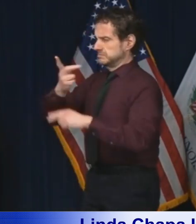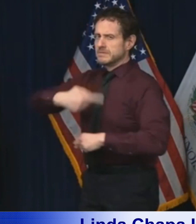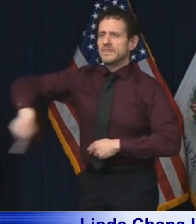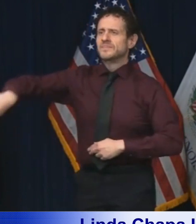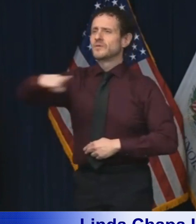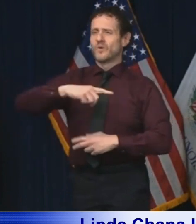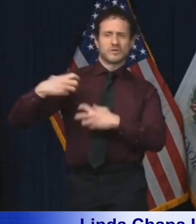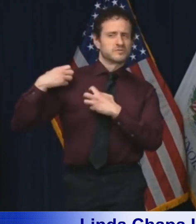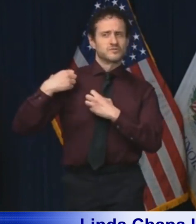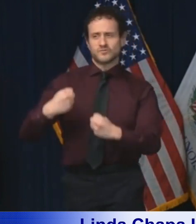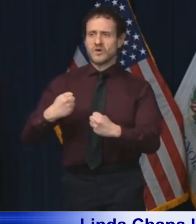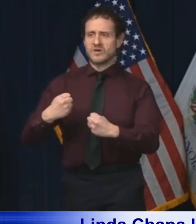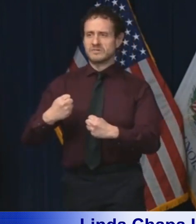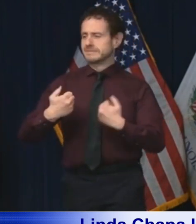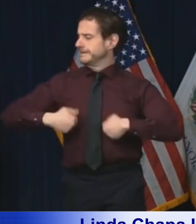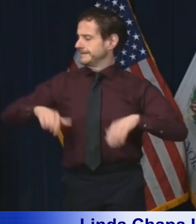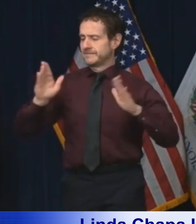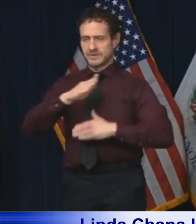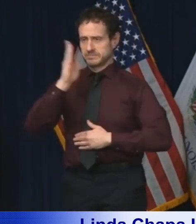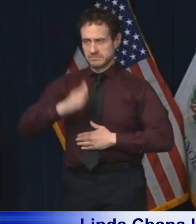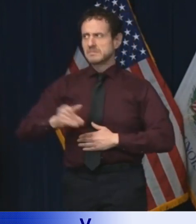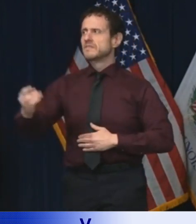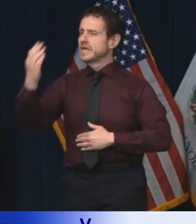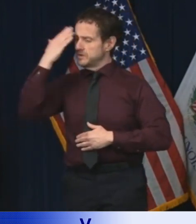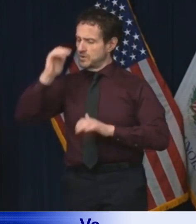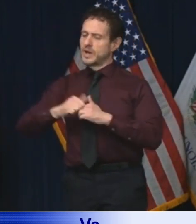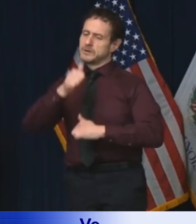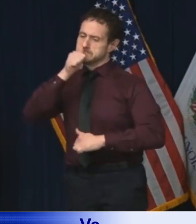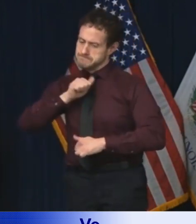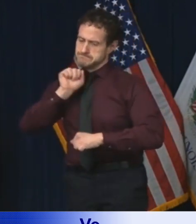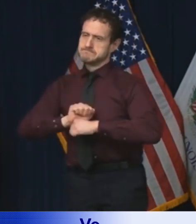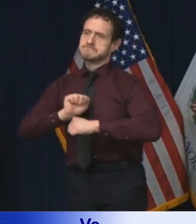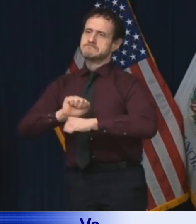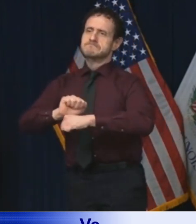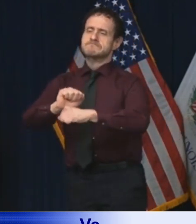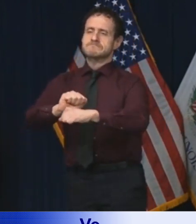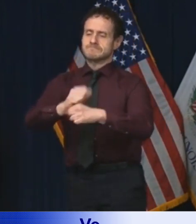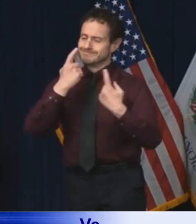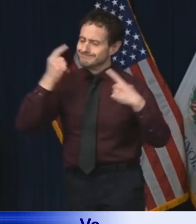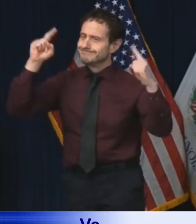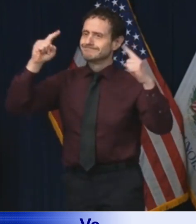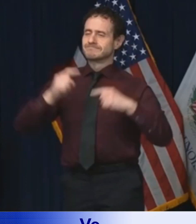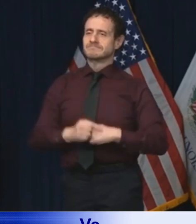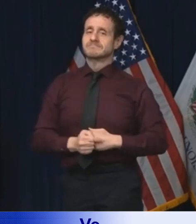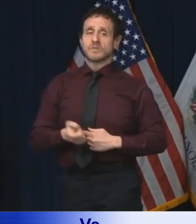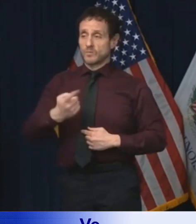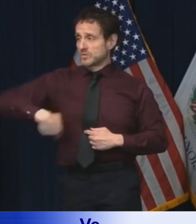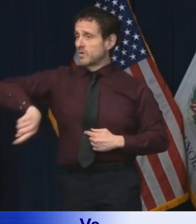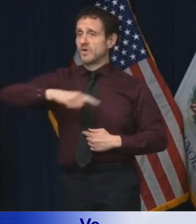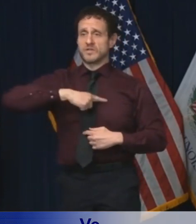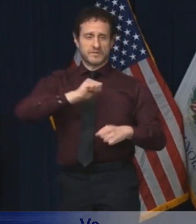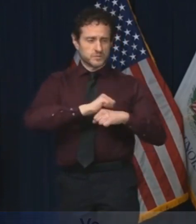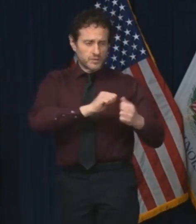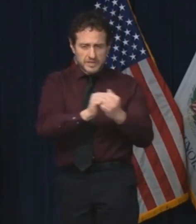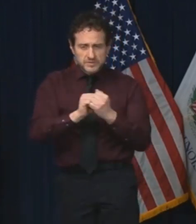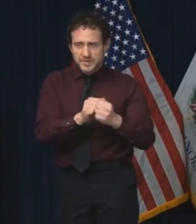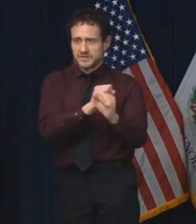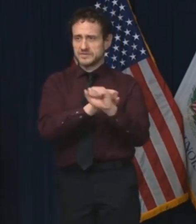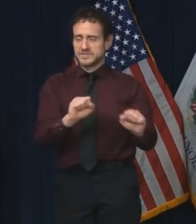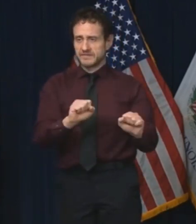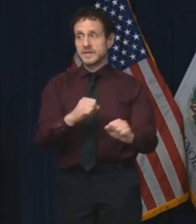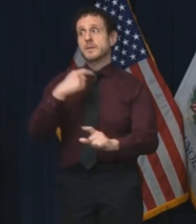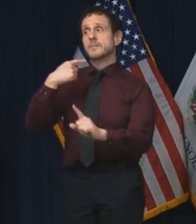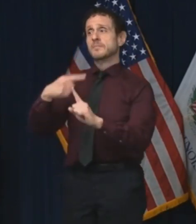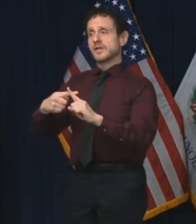They know how to work hard and push through. With everybody working together safely and the support of our